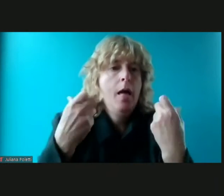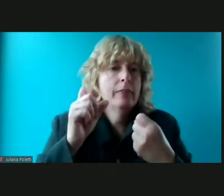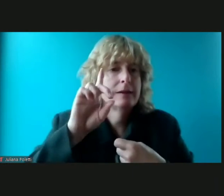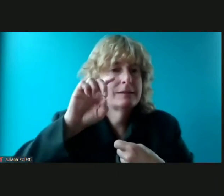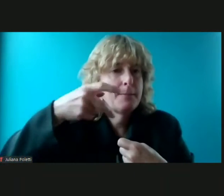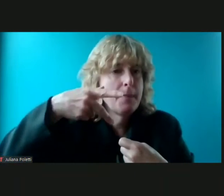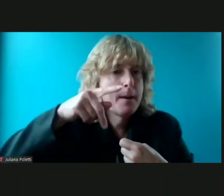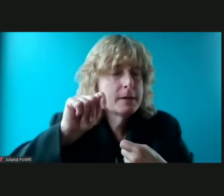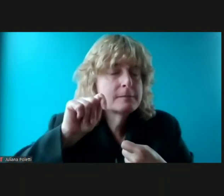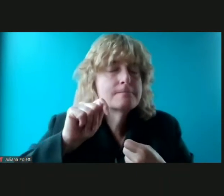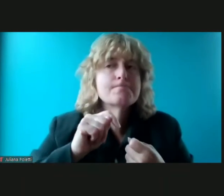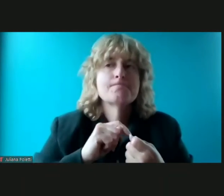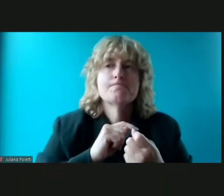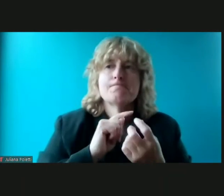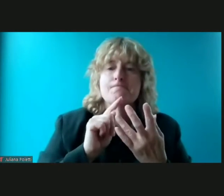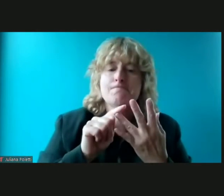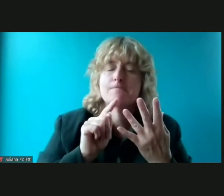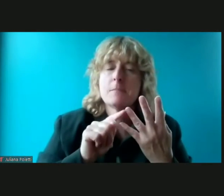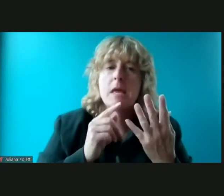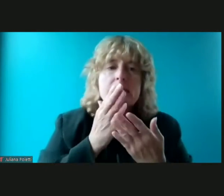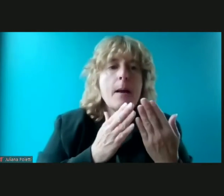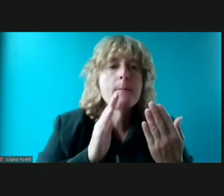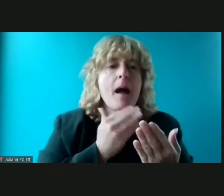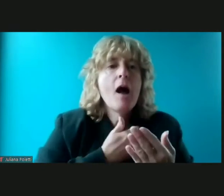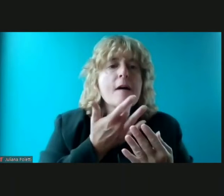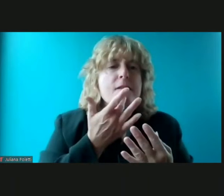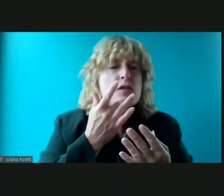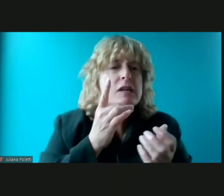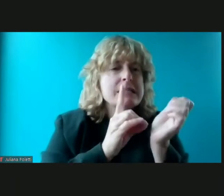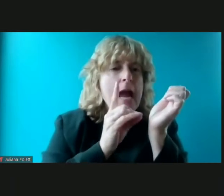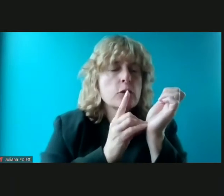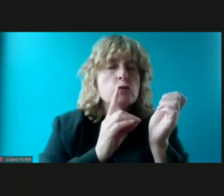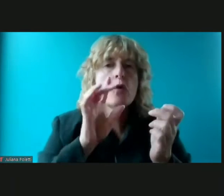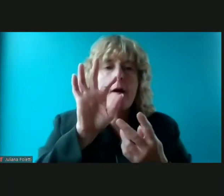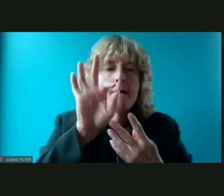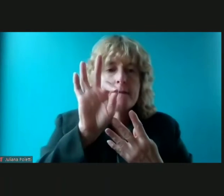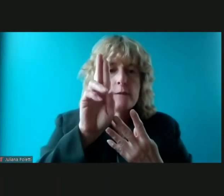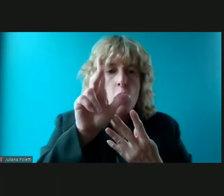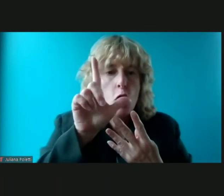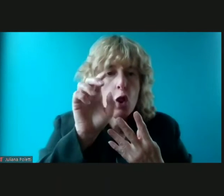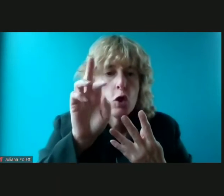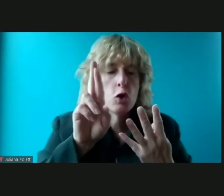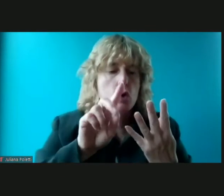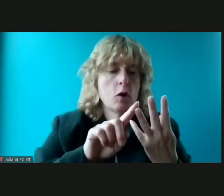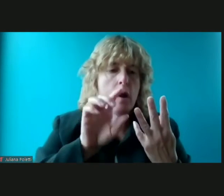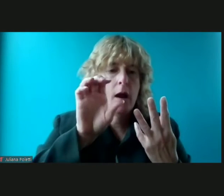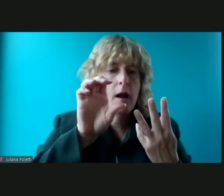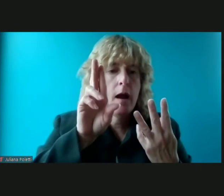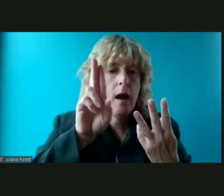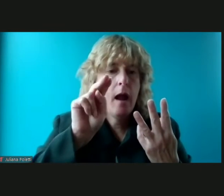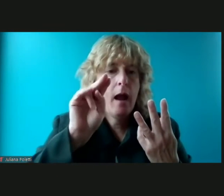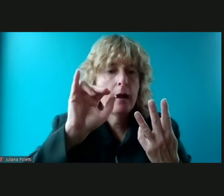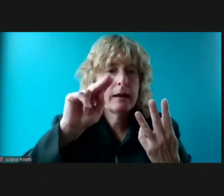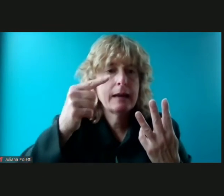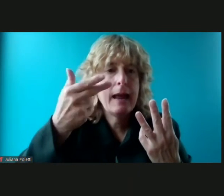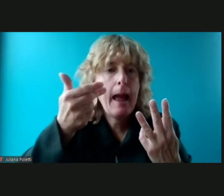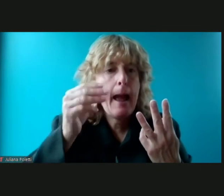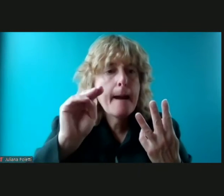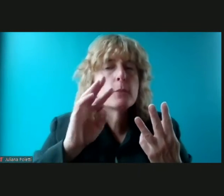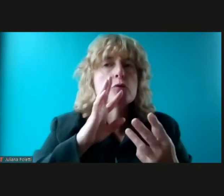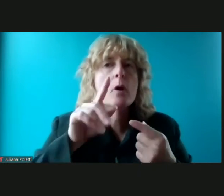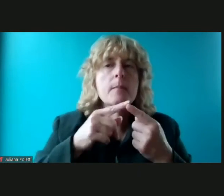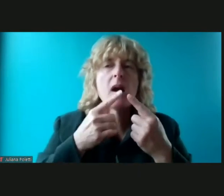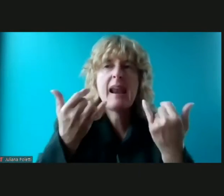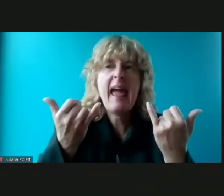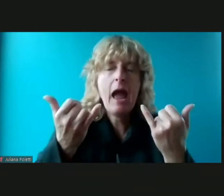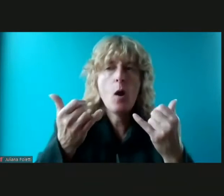our favorite doctors are here dr fuller and dr cuttingham to talk um to speak on the covid variants and the